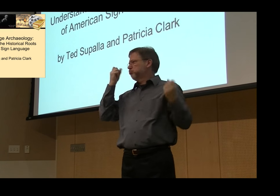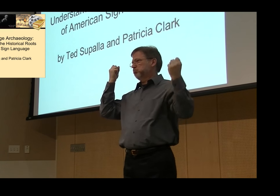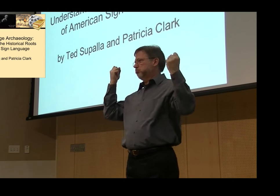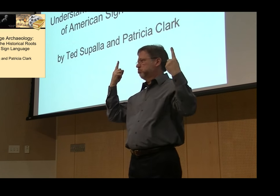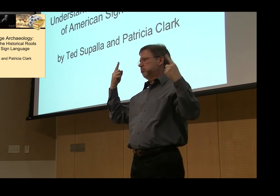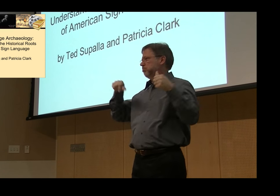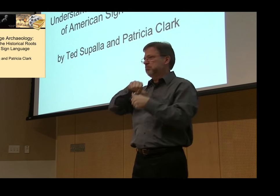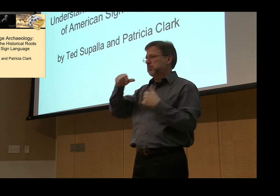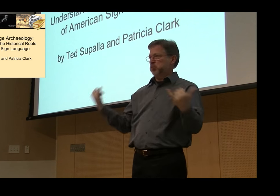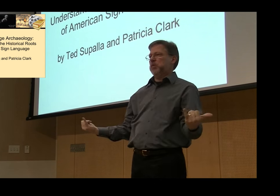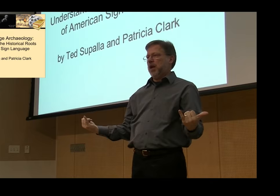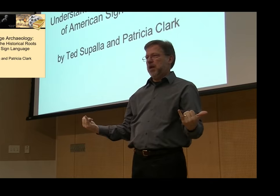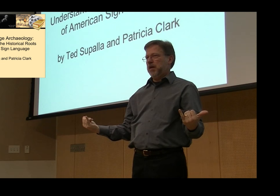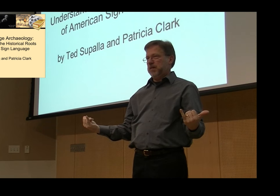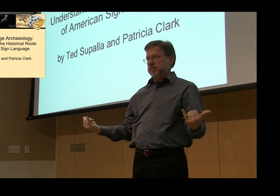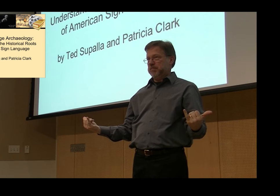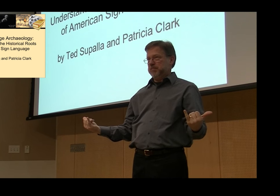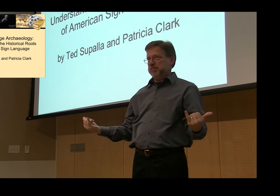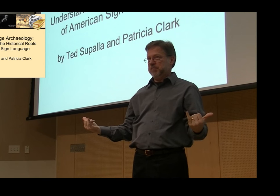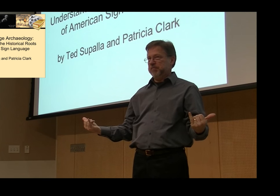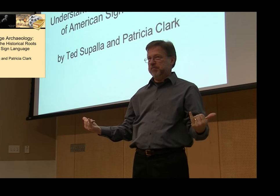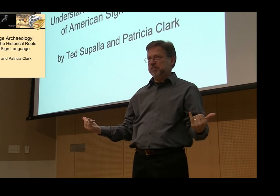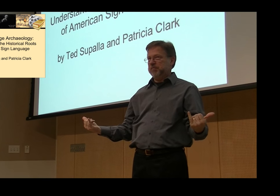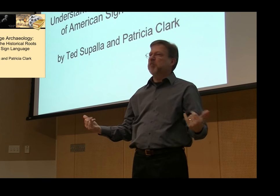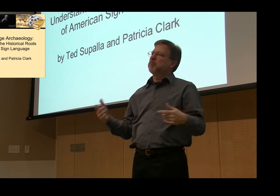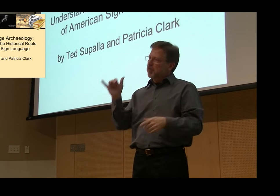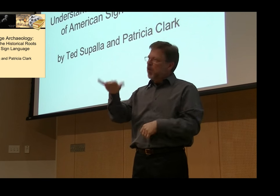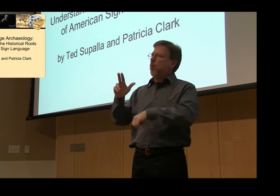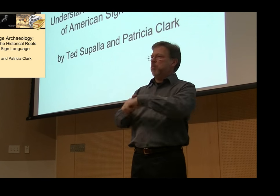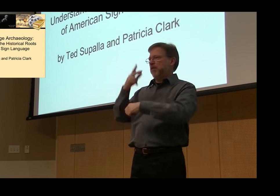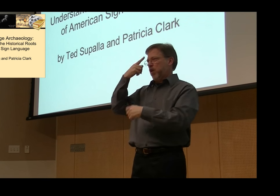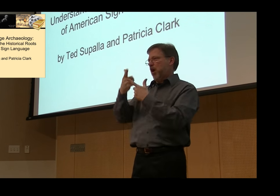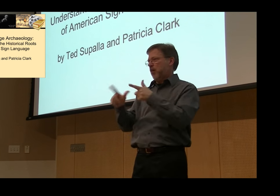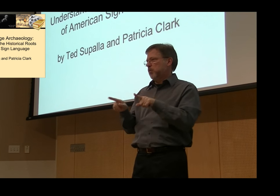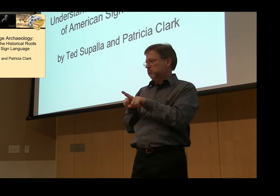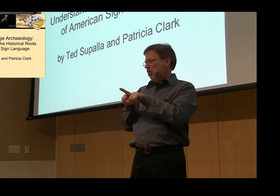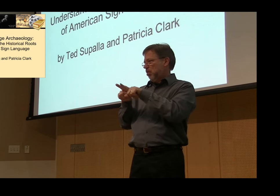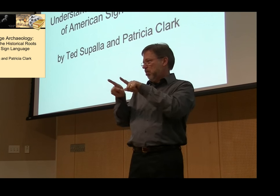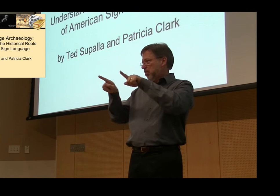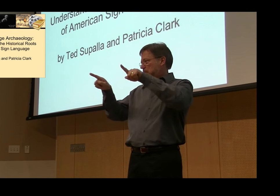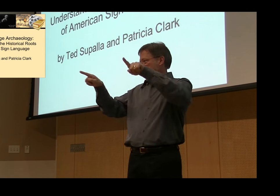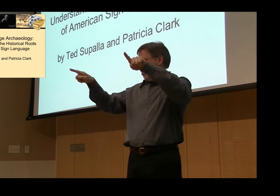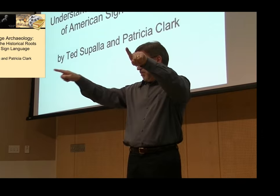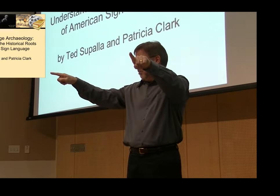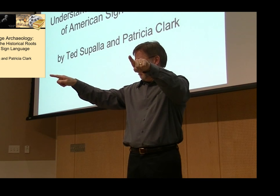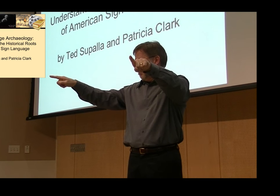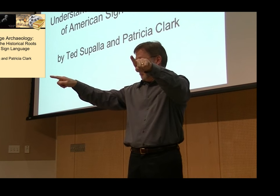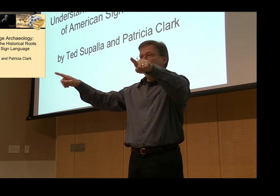At the same time, modern French Sign Language has almost no resemblance to American Sign Language